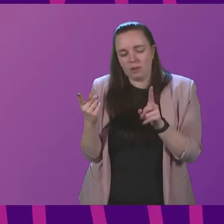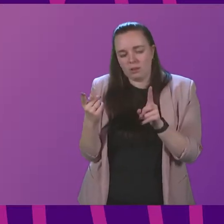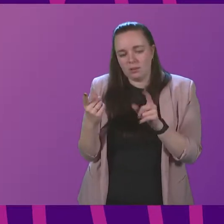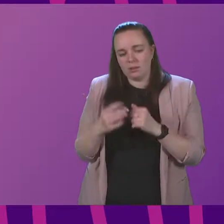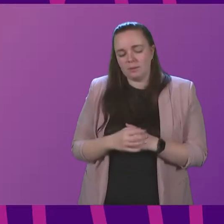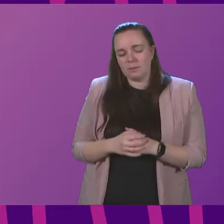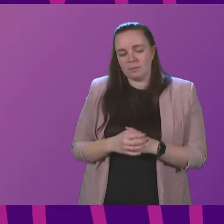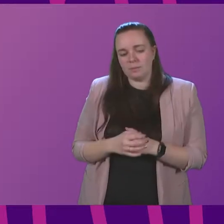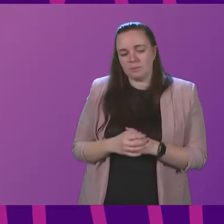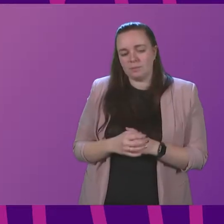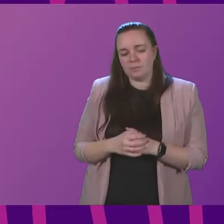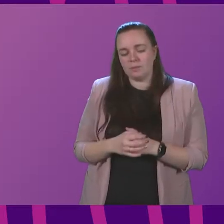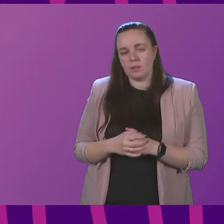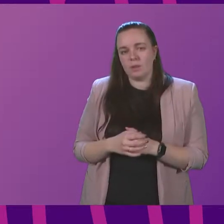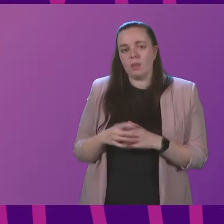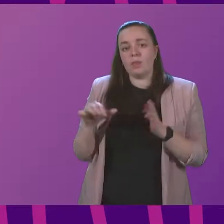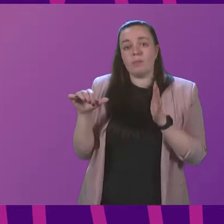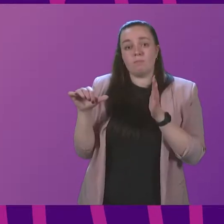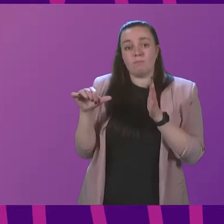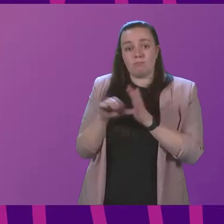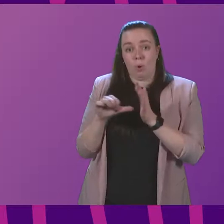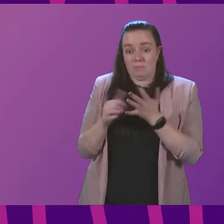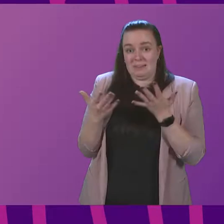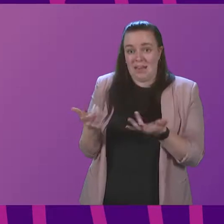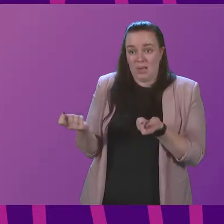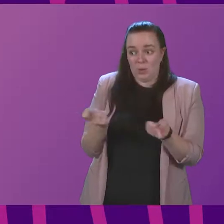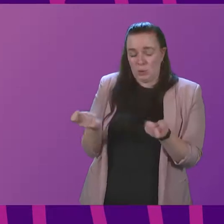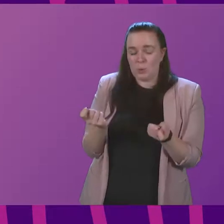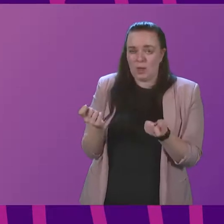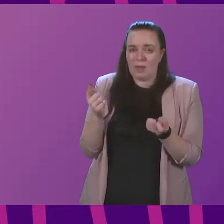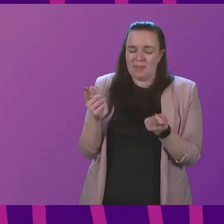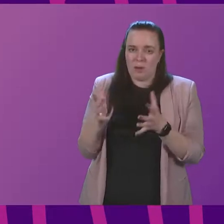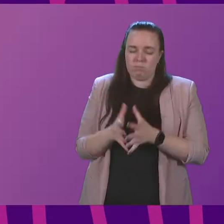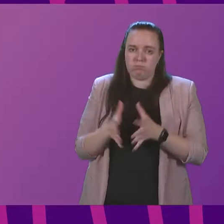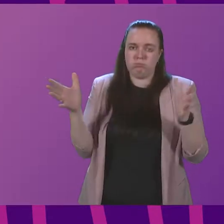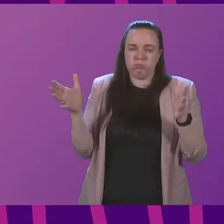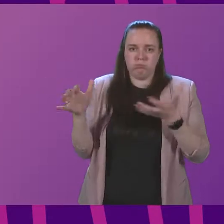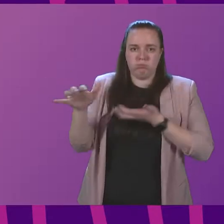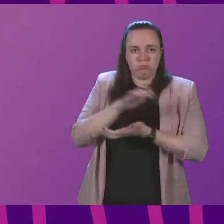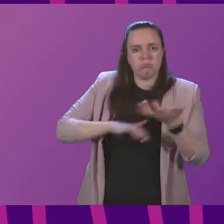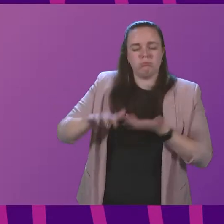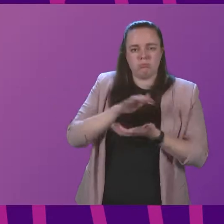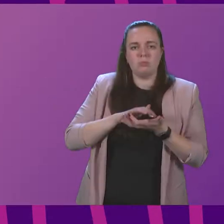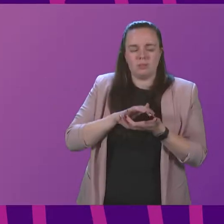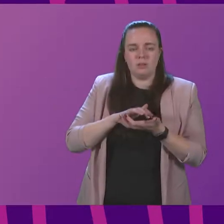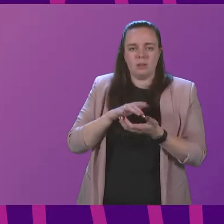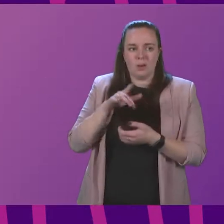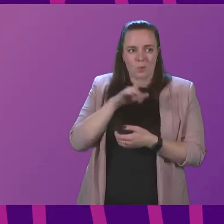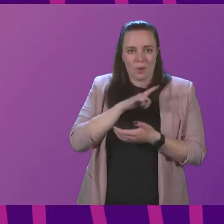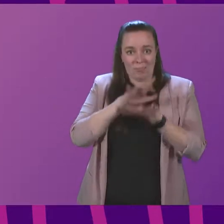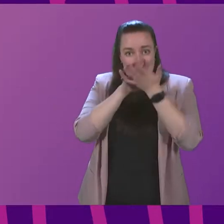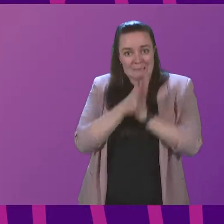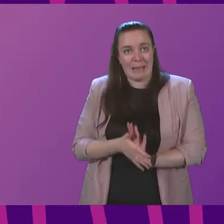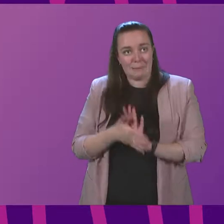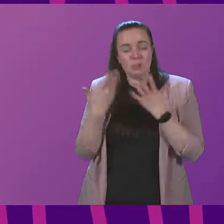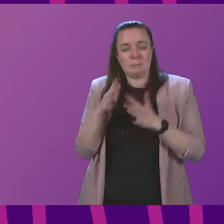the issues that are being wrestled with are of a greater degree of complexity because of the damage that